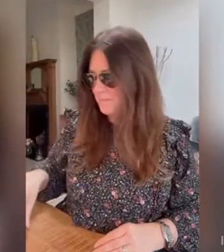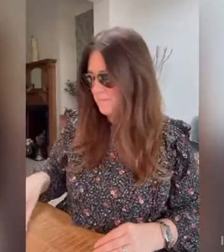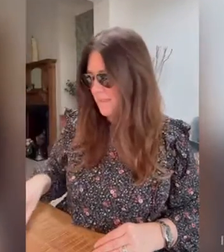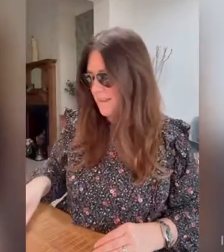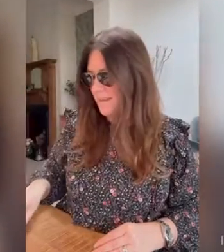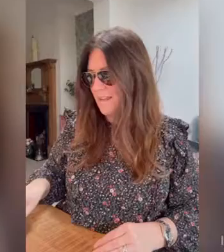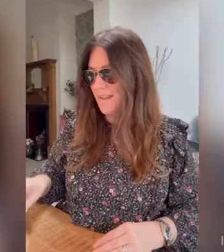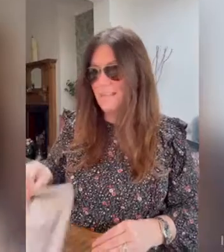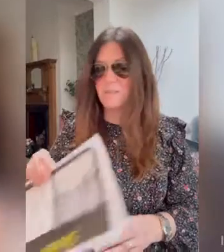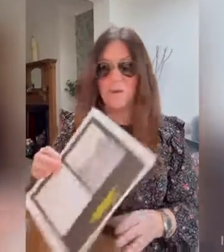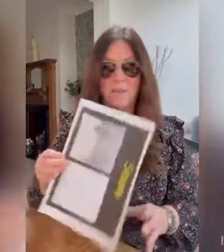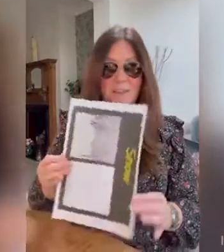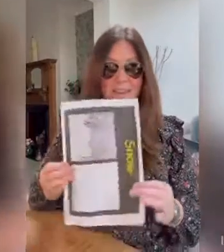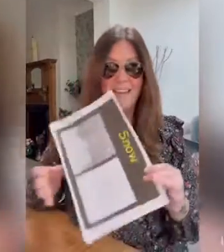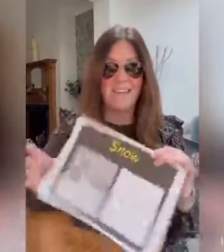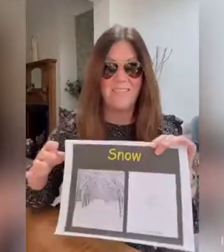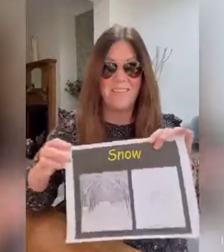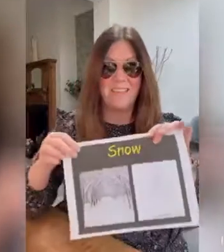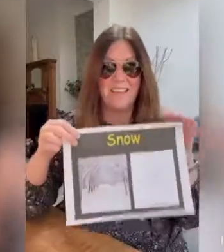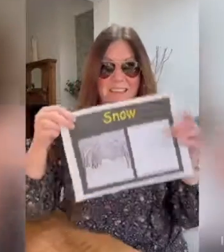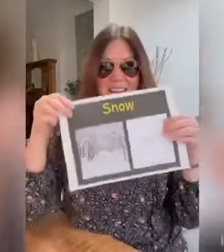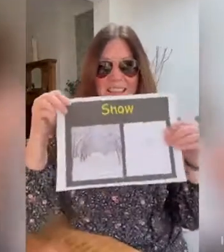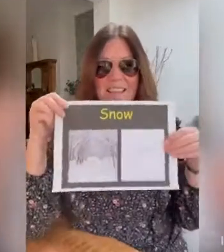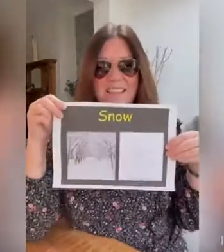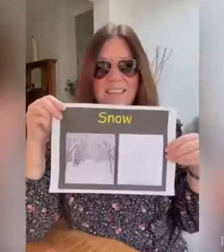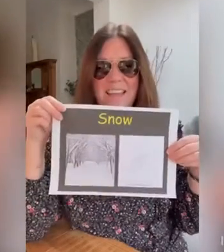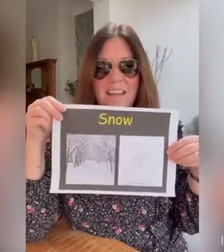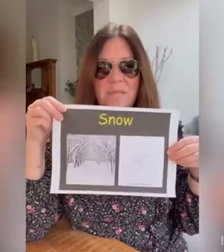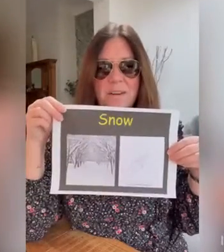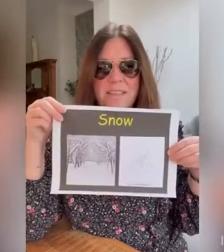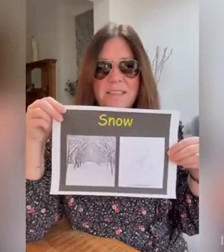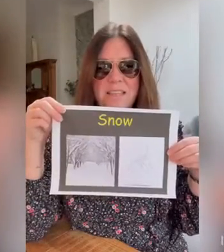Wind. The next one we haven't had an ear this yet this year have we. Snow.